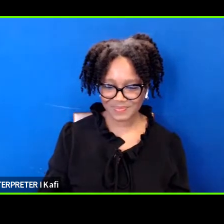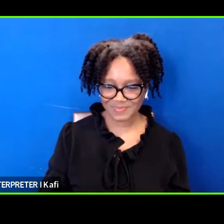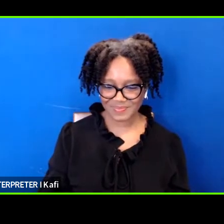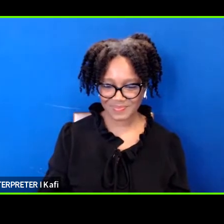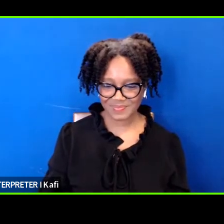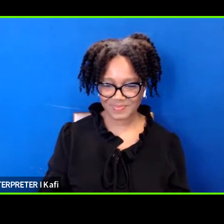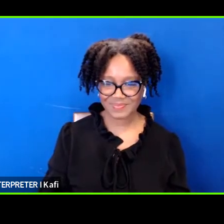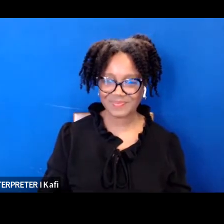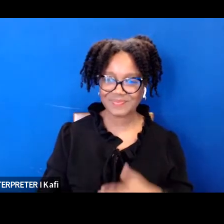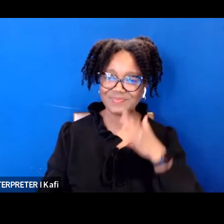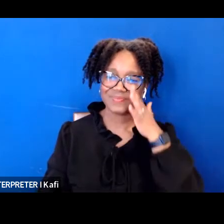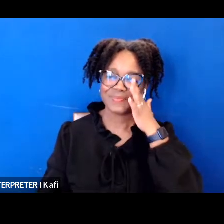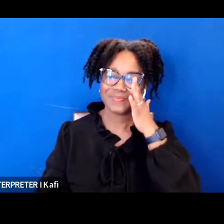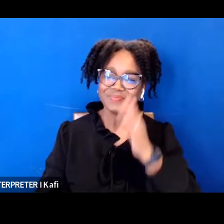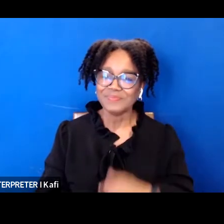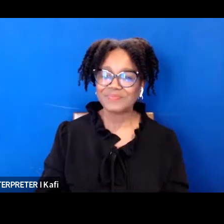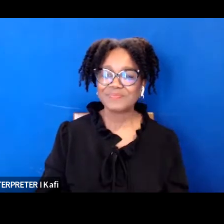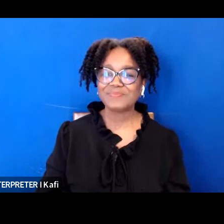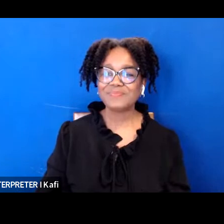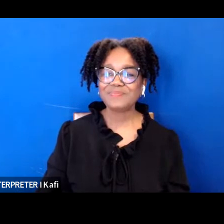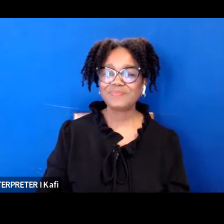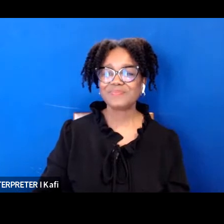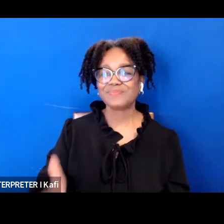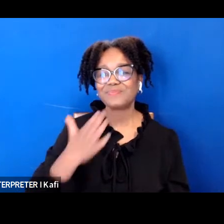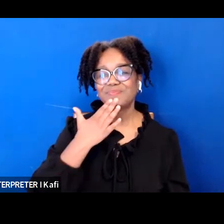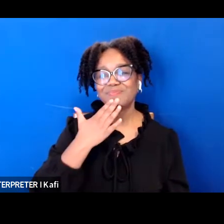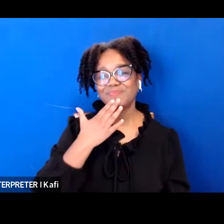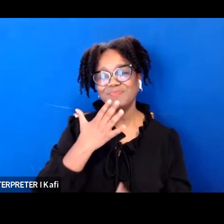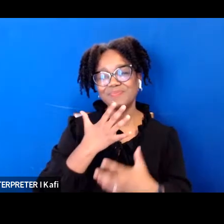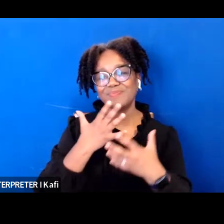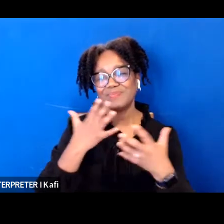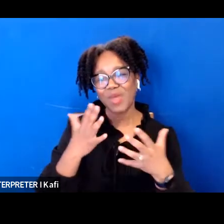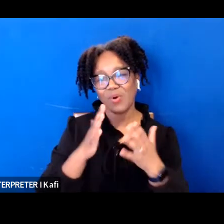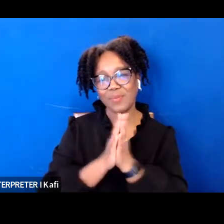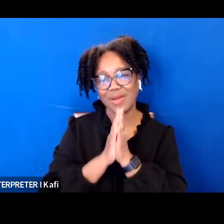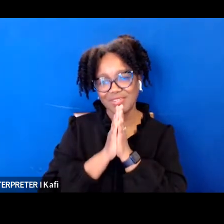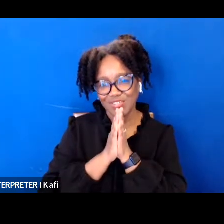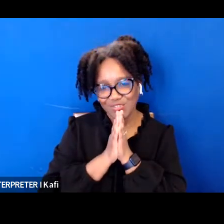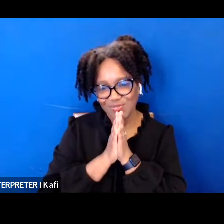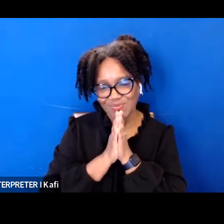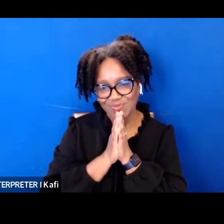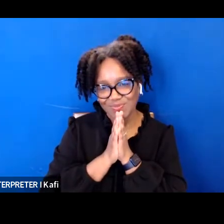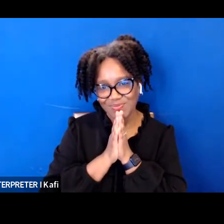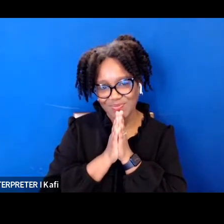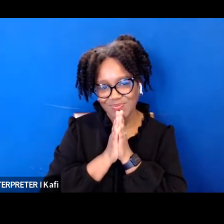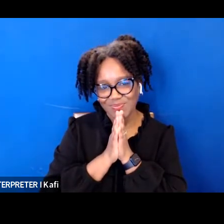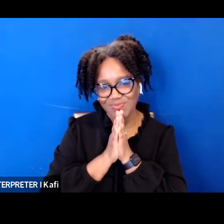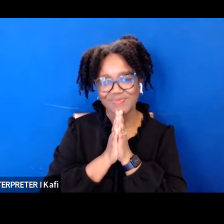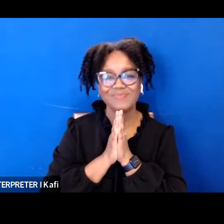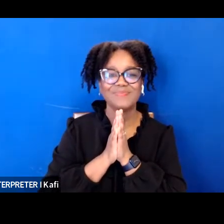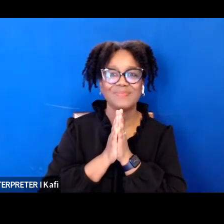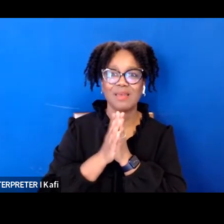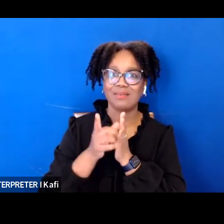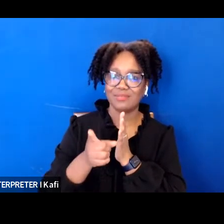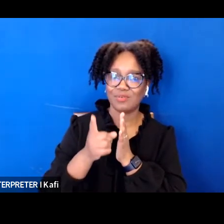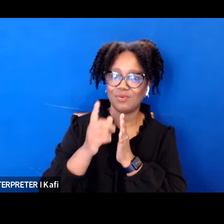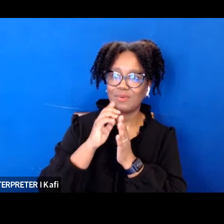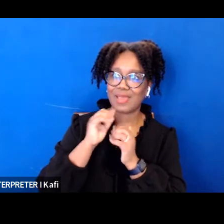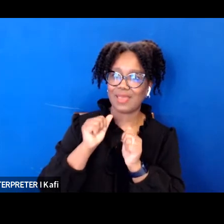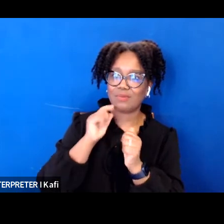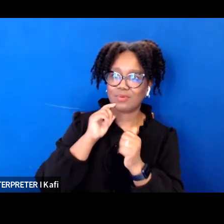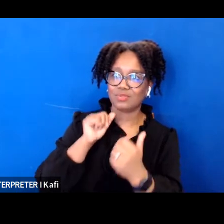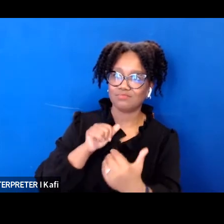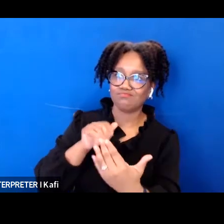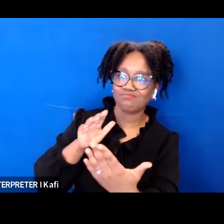thank you so much caitlin just for sharing your experiences um having a case before her it's incredible